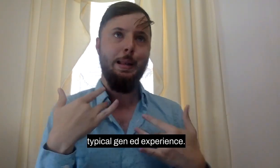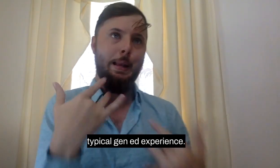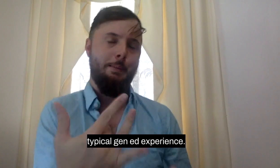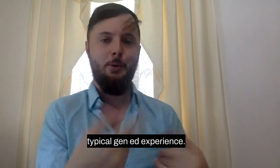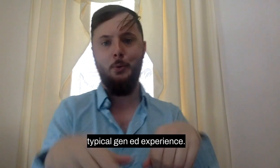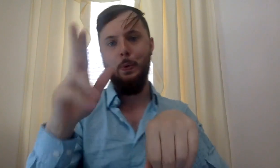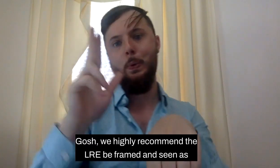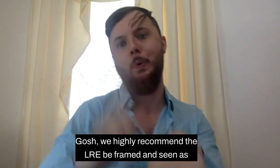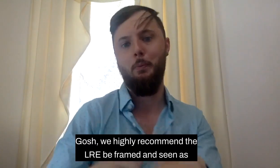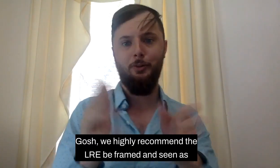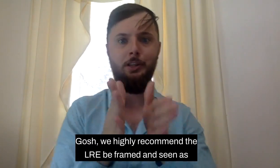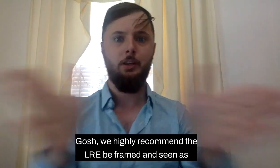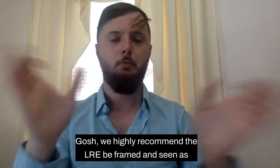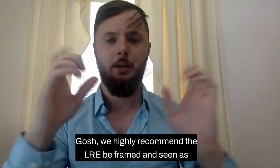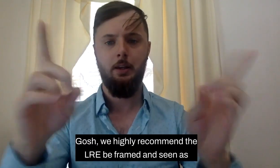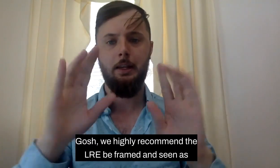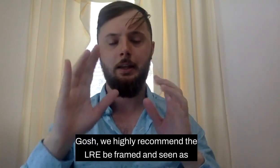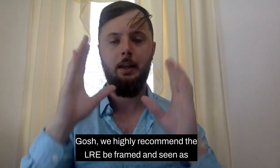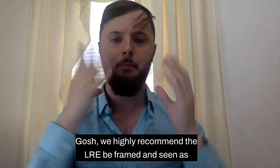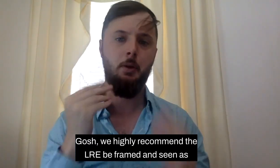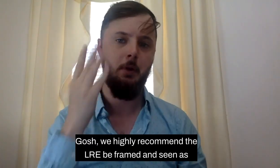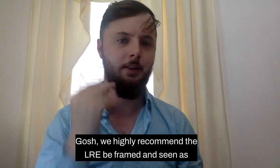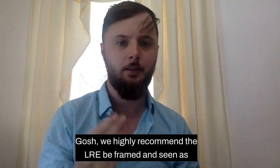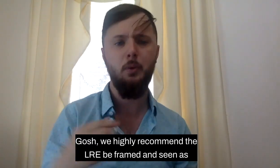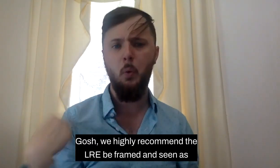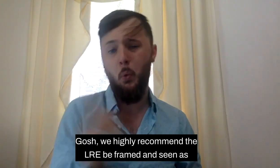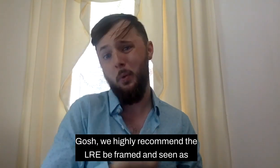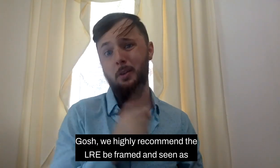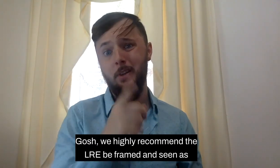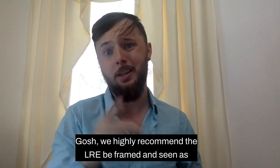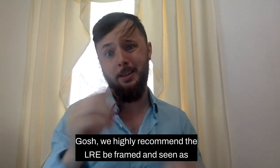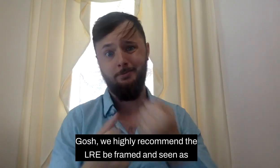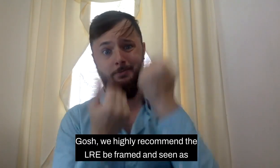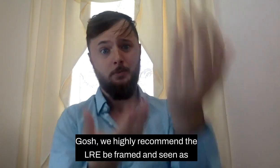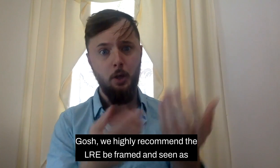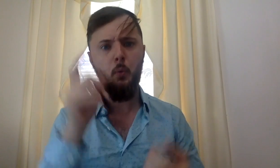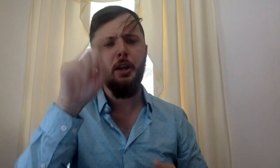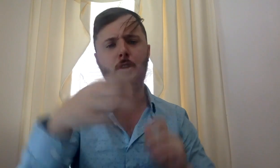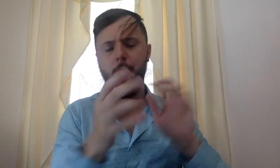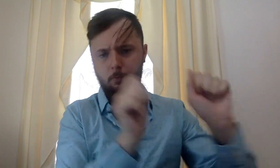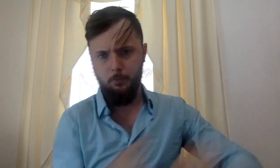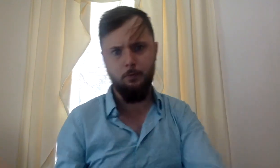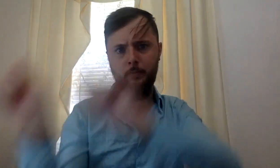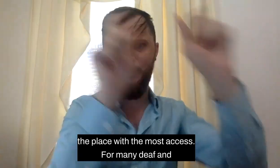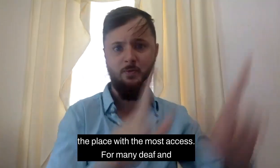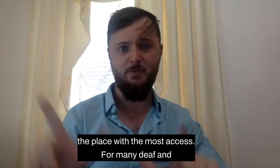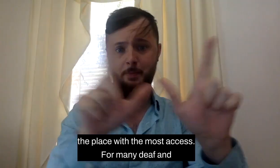gosh, we highly recommend that LRE be framed and seen as the place with